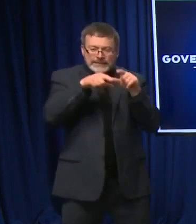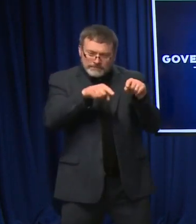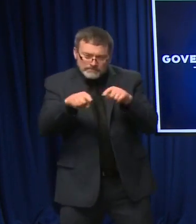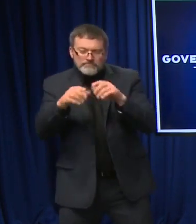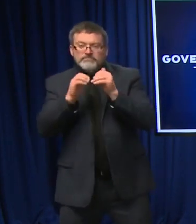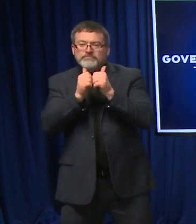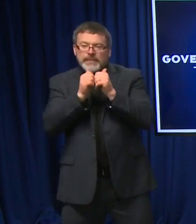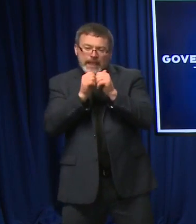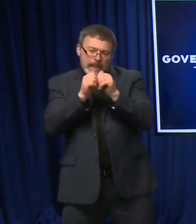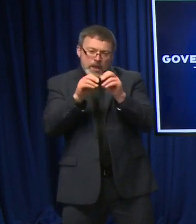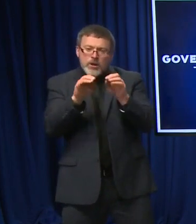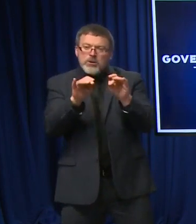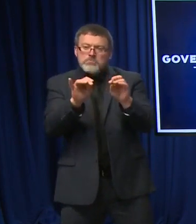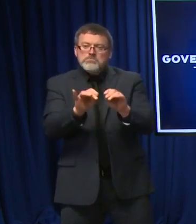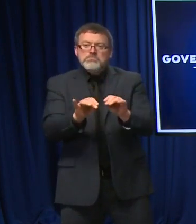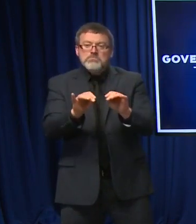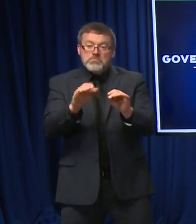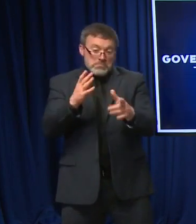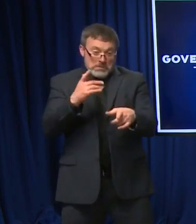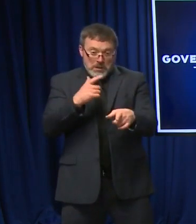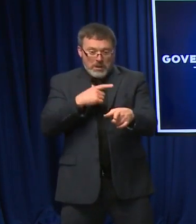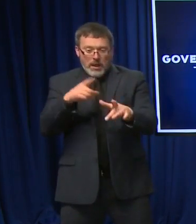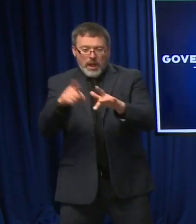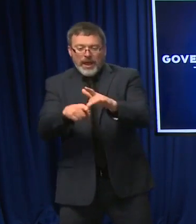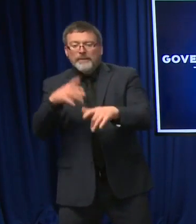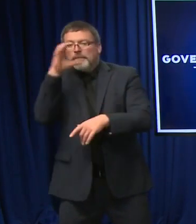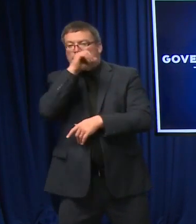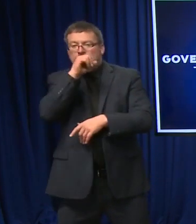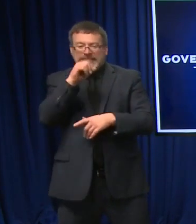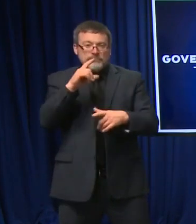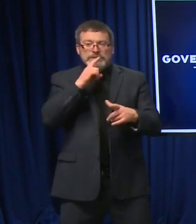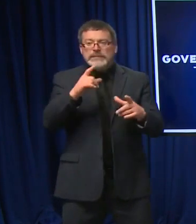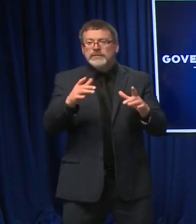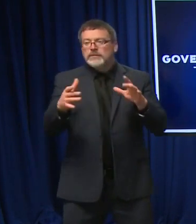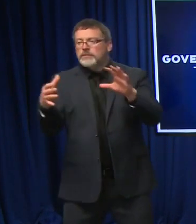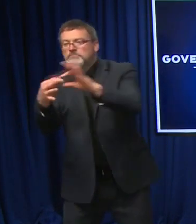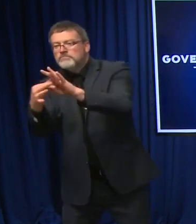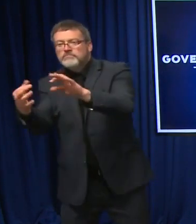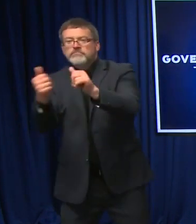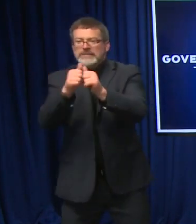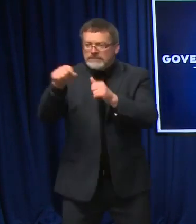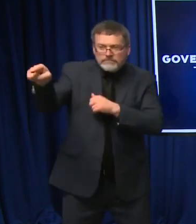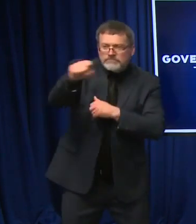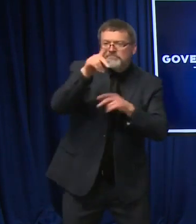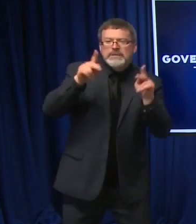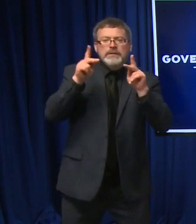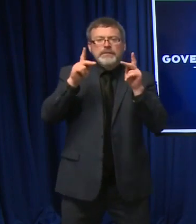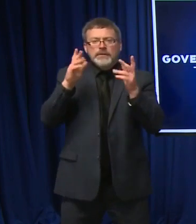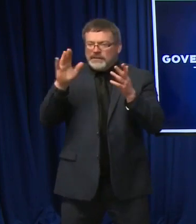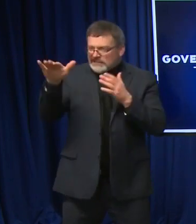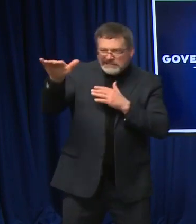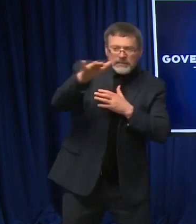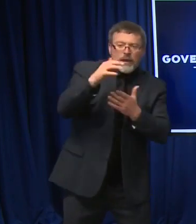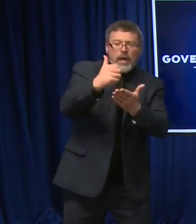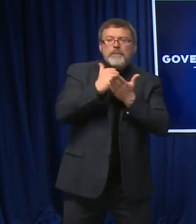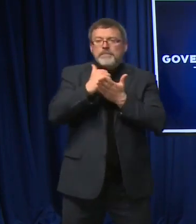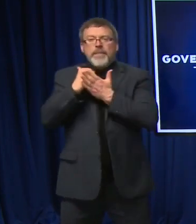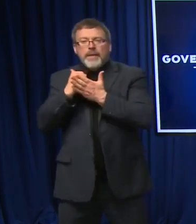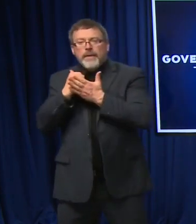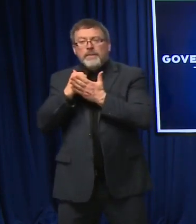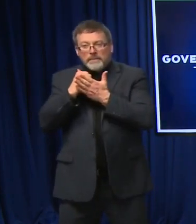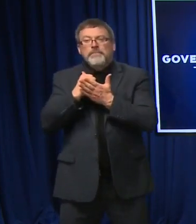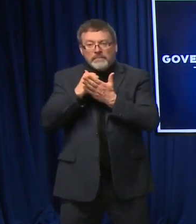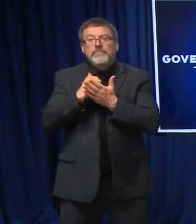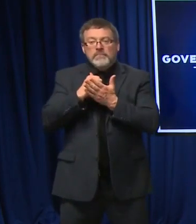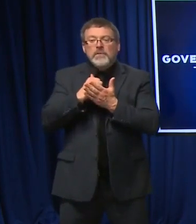to make sure that all the background checks are being done and all that sort of thing, just streamlining that process and speeding it up. We don't want to ignore rules per se,